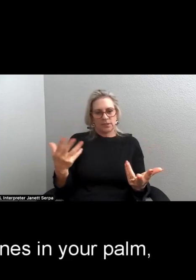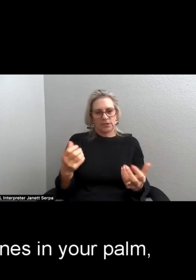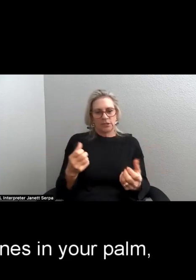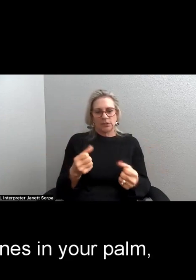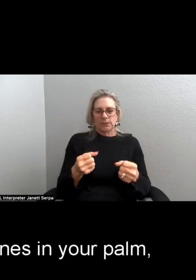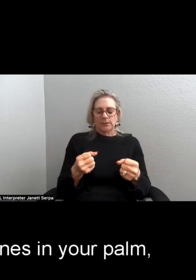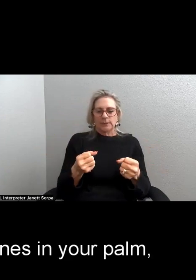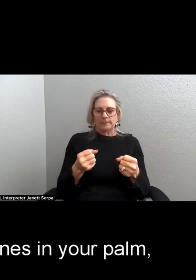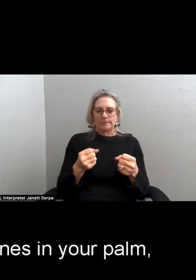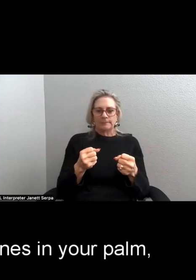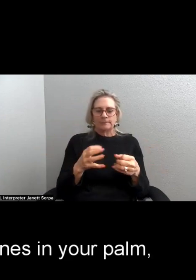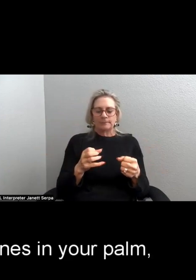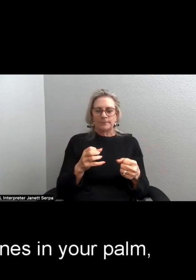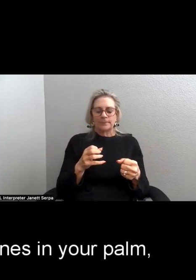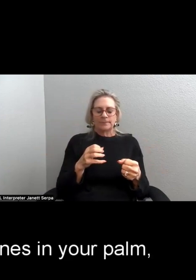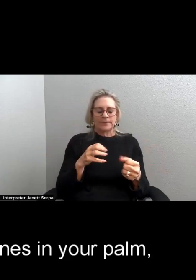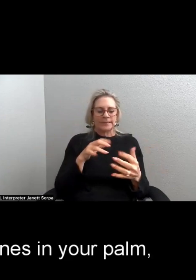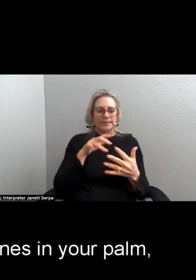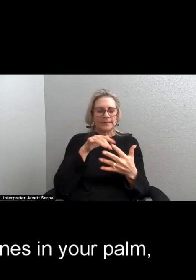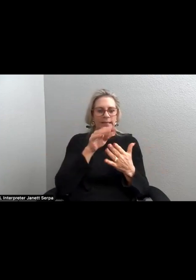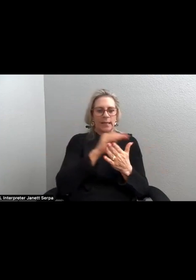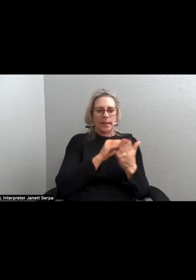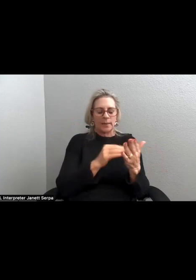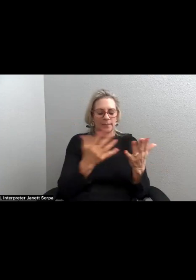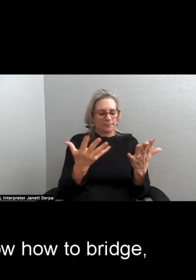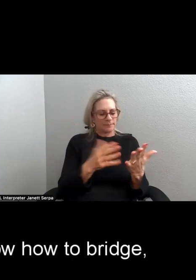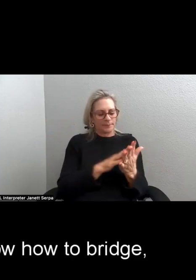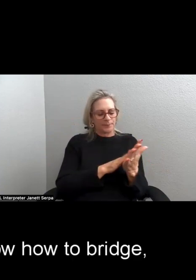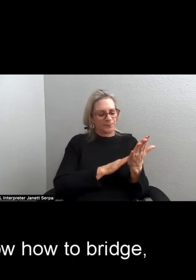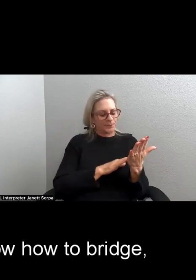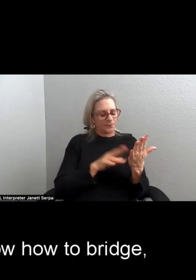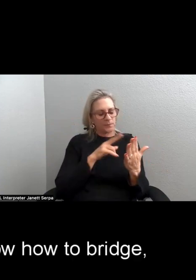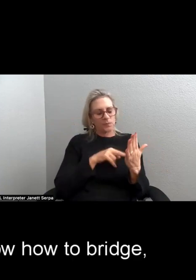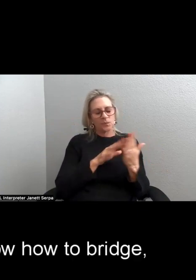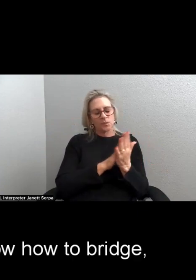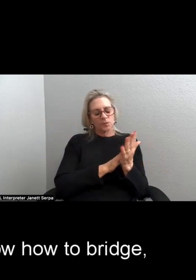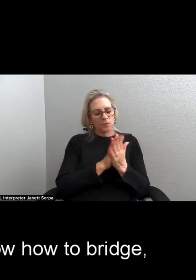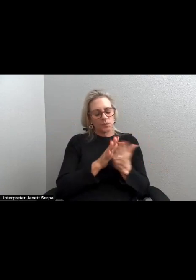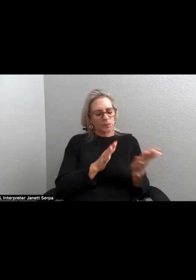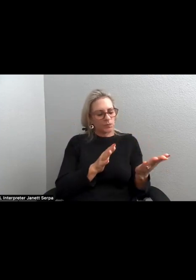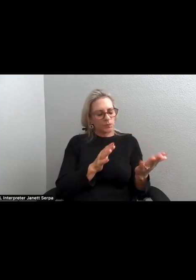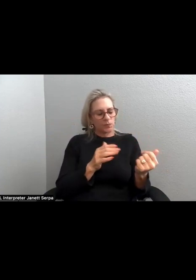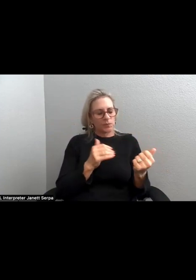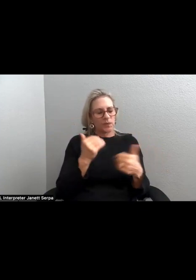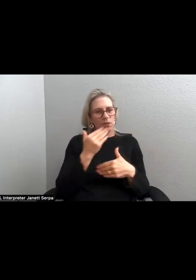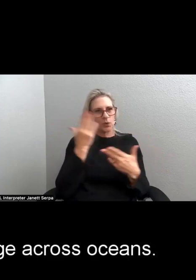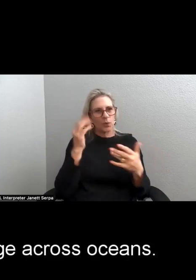your fist, study the map of lines in your palm, say you don't know how to